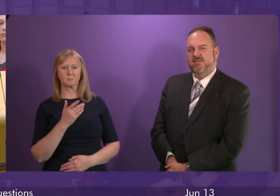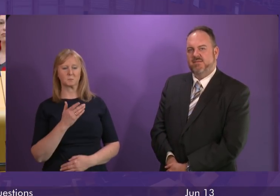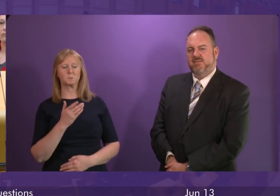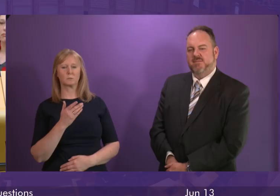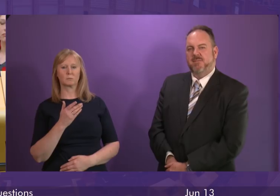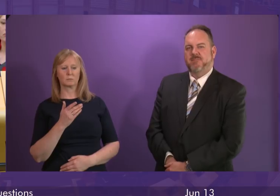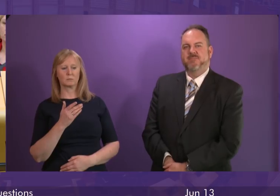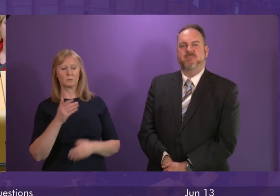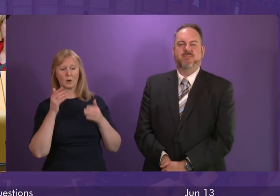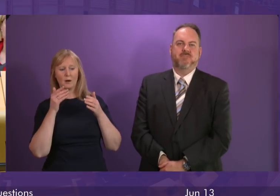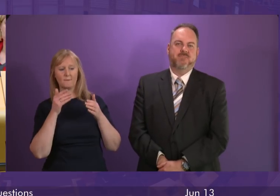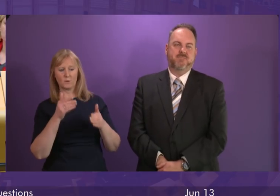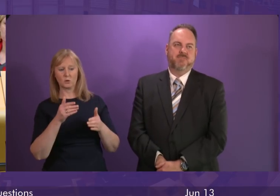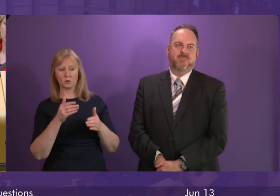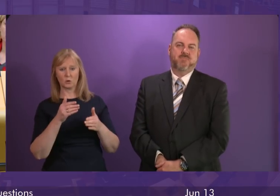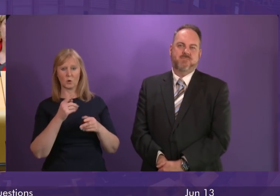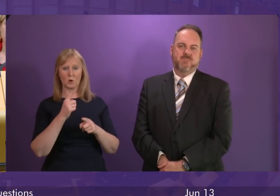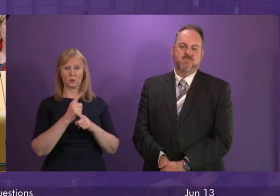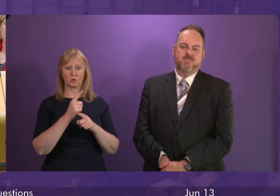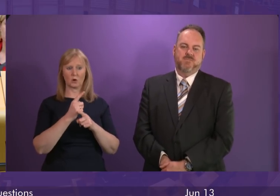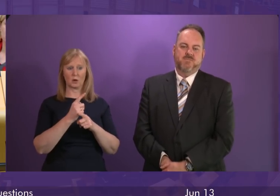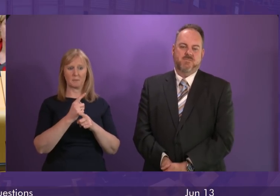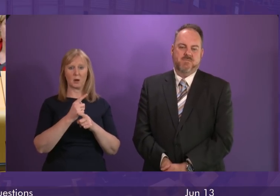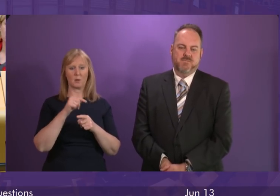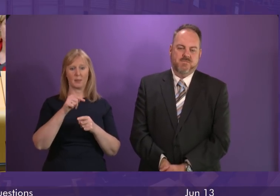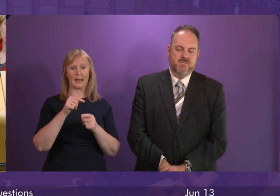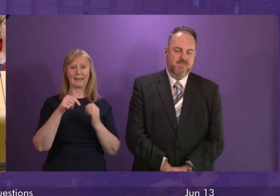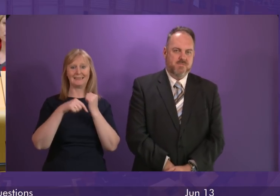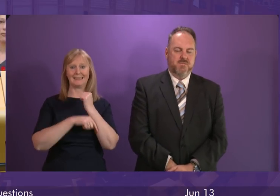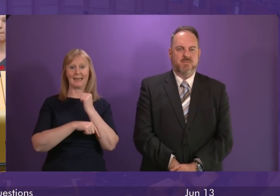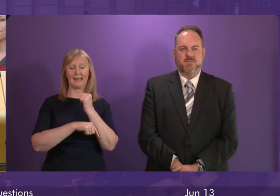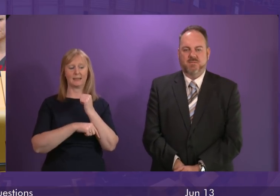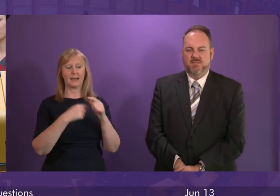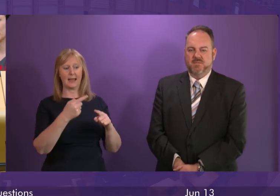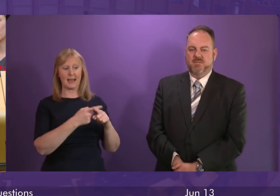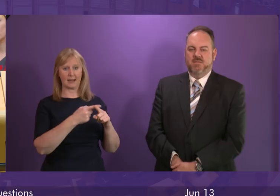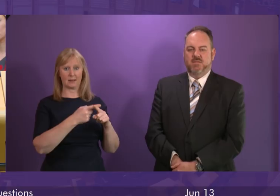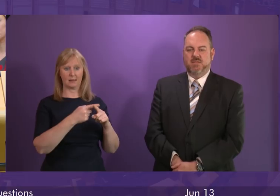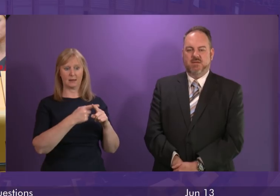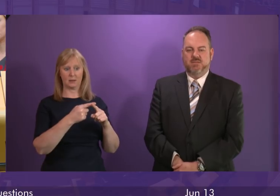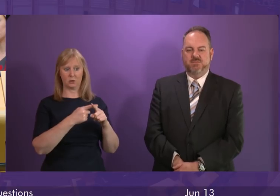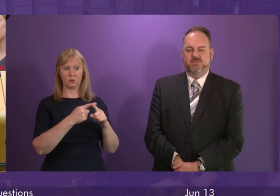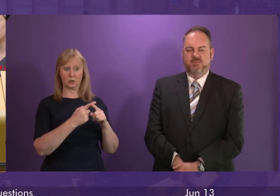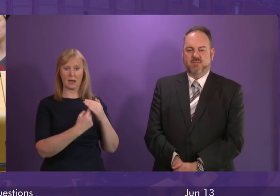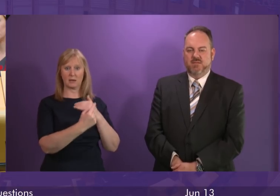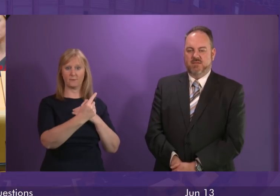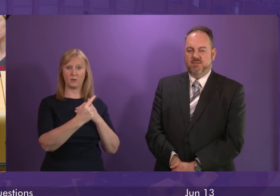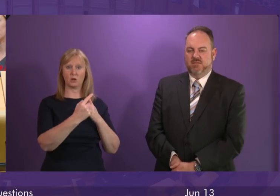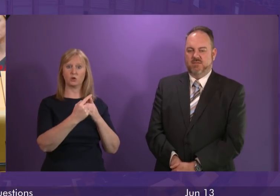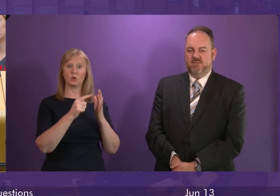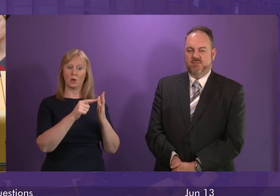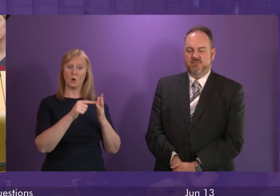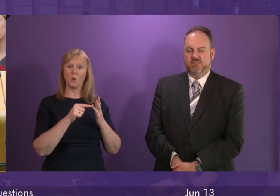what exactly the loan debt figures are. In England, the individual loan debt figures are